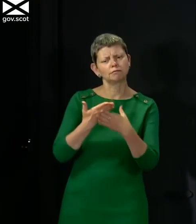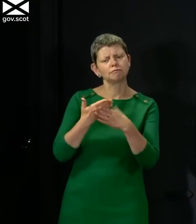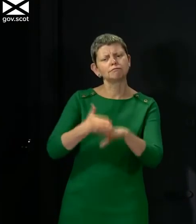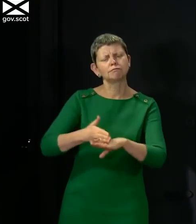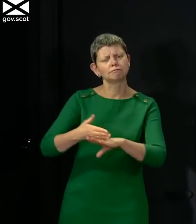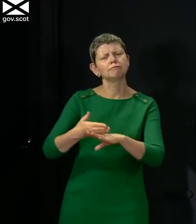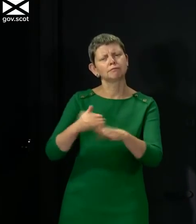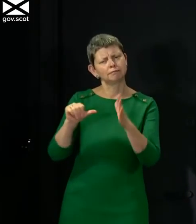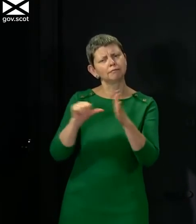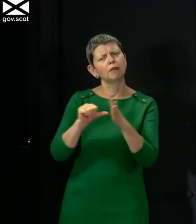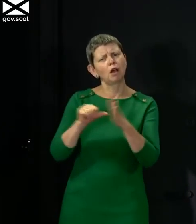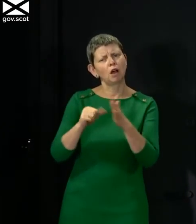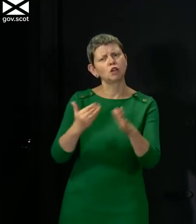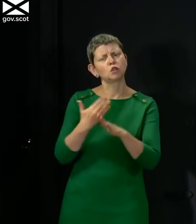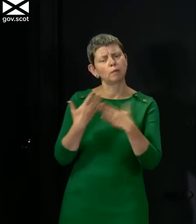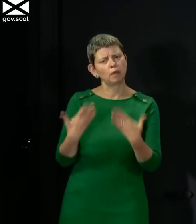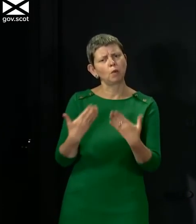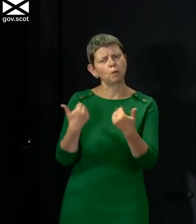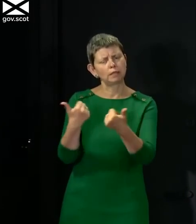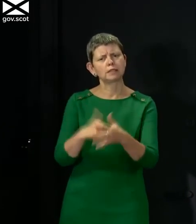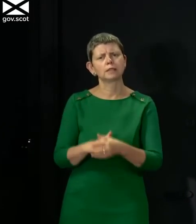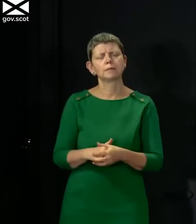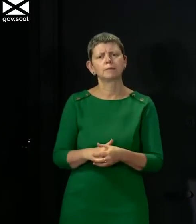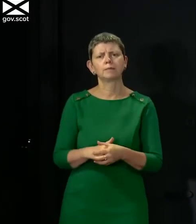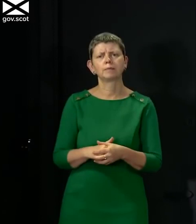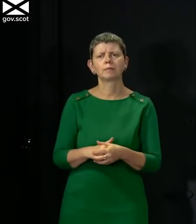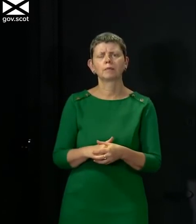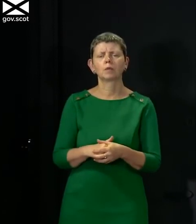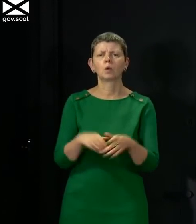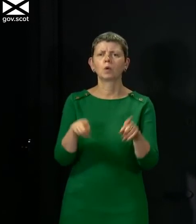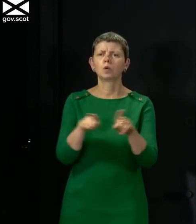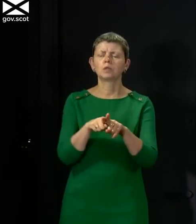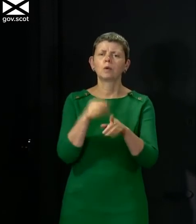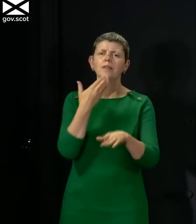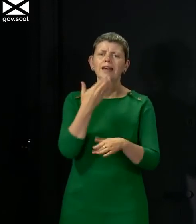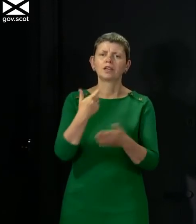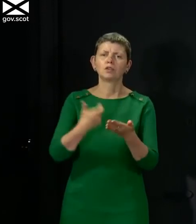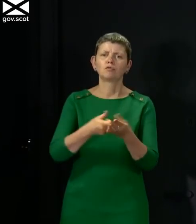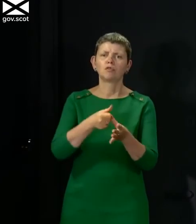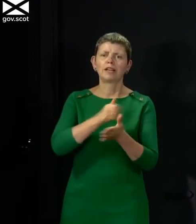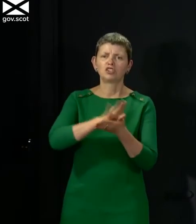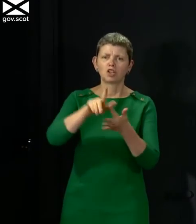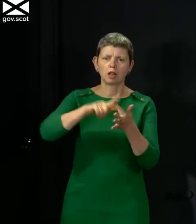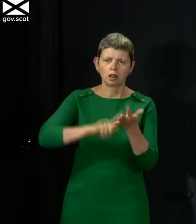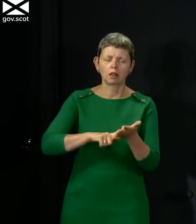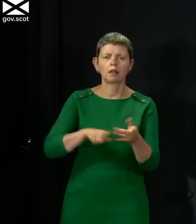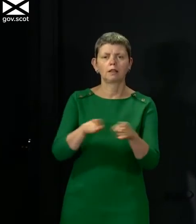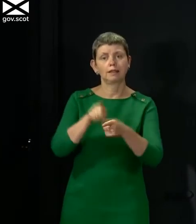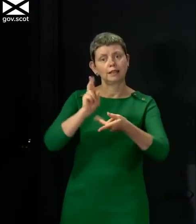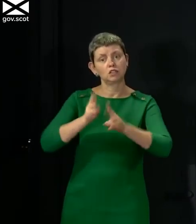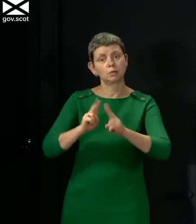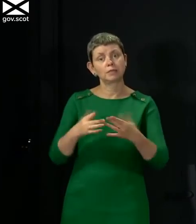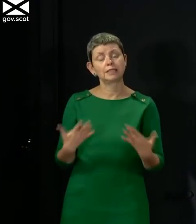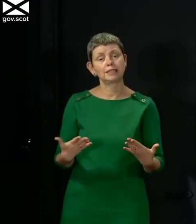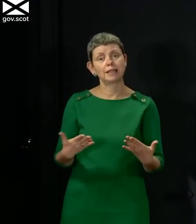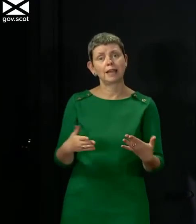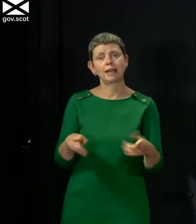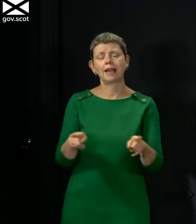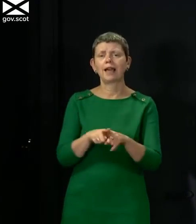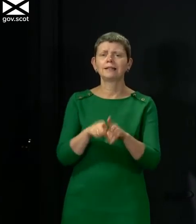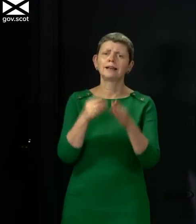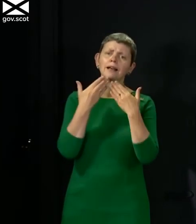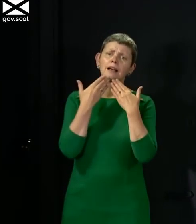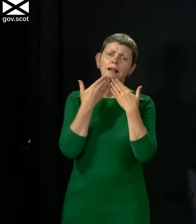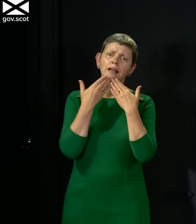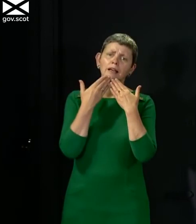difficult job right now exceptionally well I'm grateful to Rachel our BSL interpreter for the day and as always very